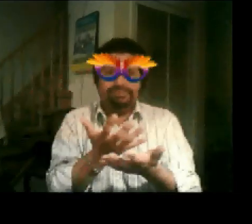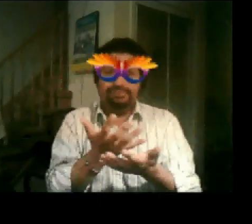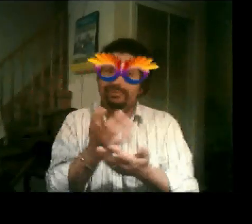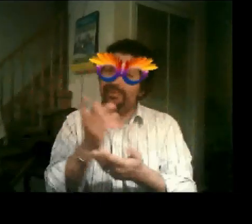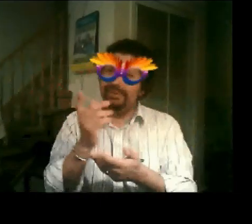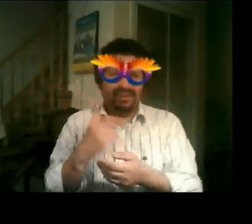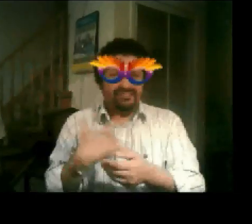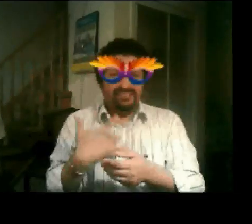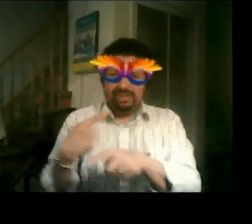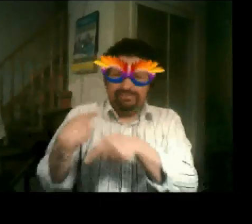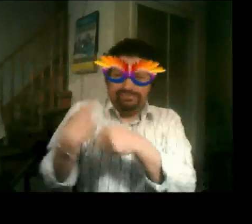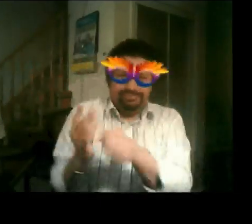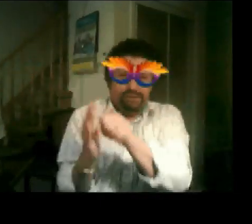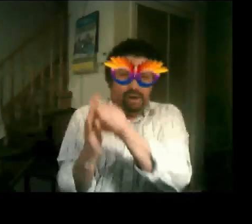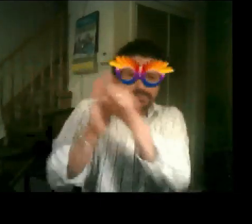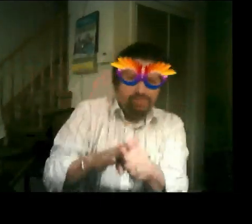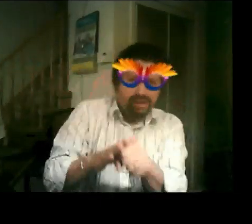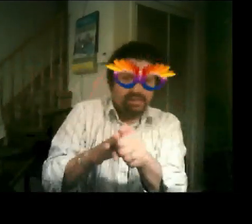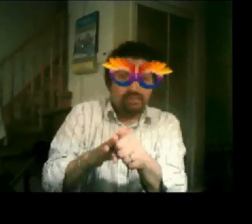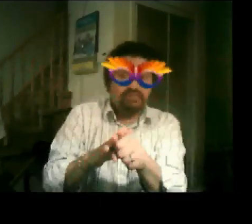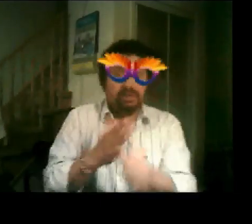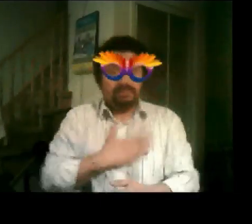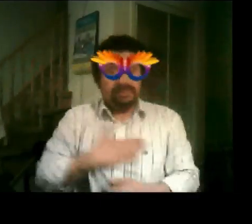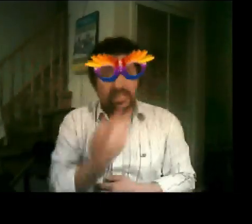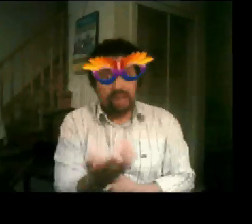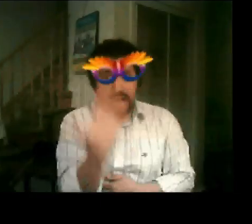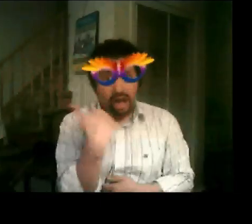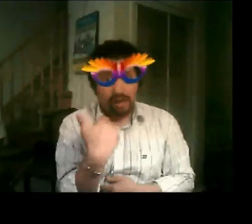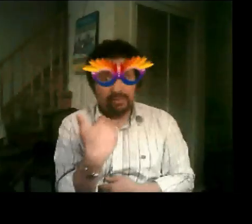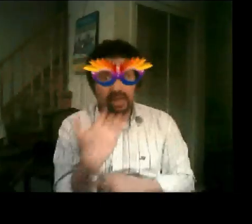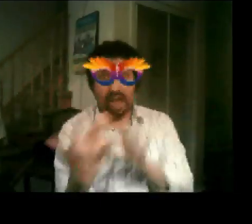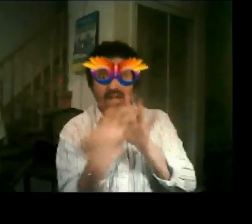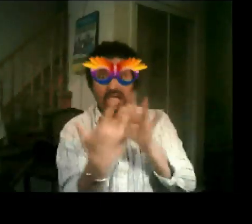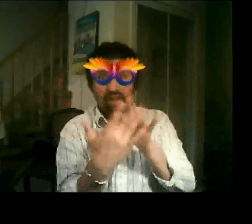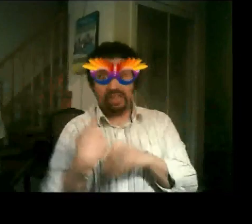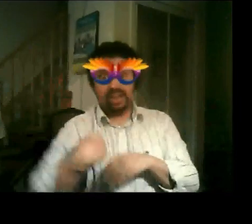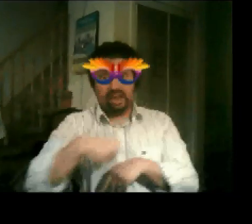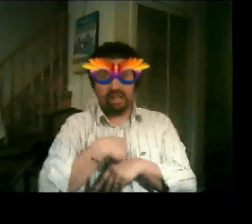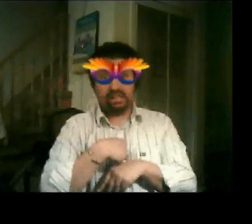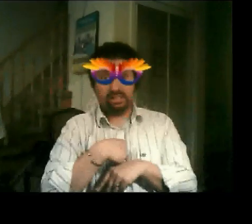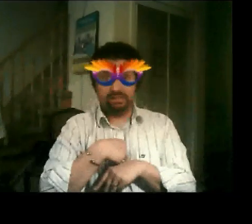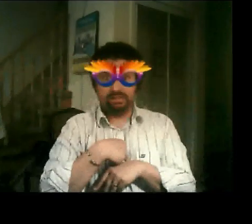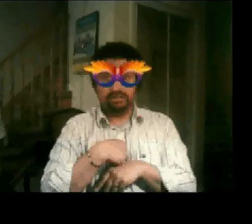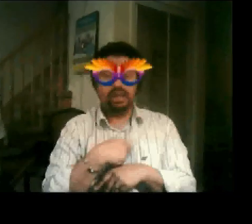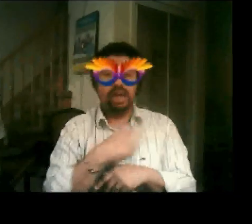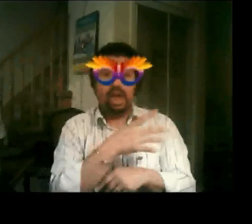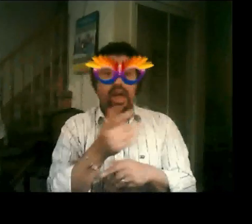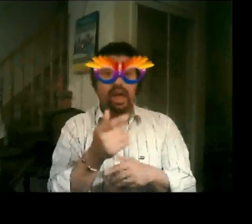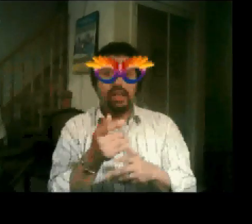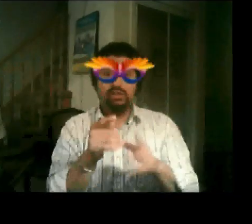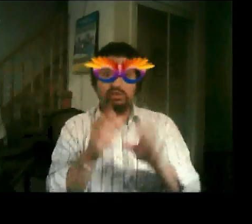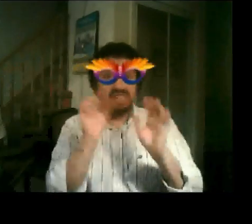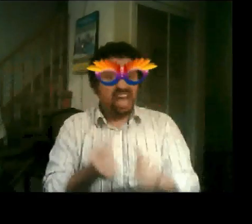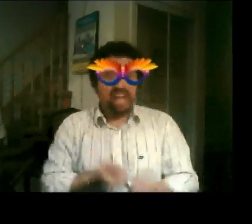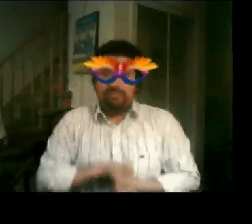Celebration Let's get this started No more hesitation Everybody wants to party